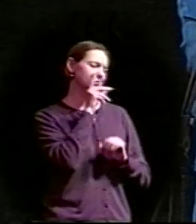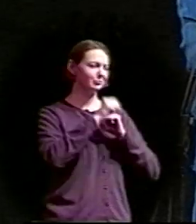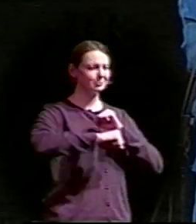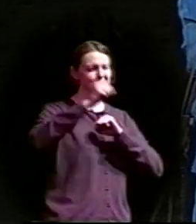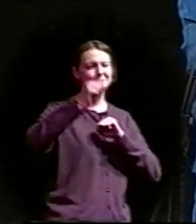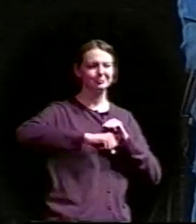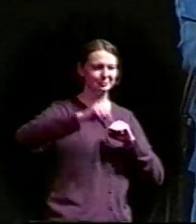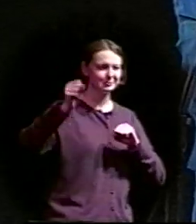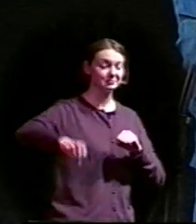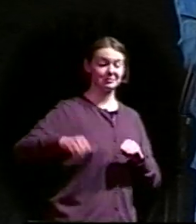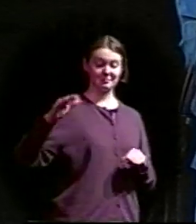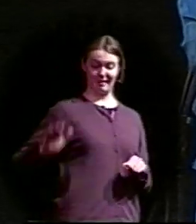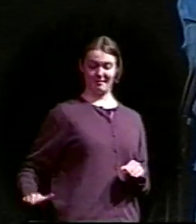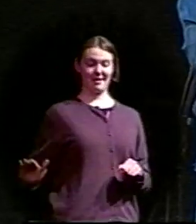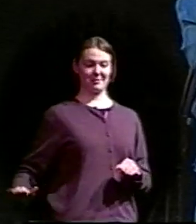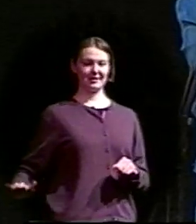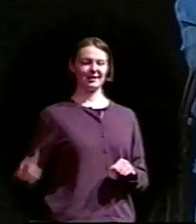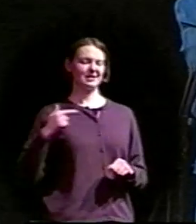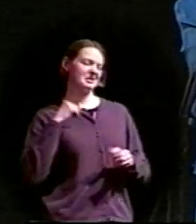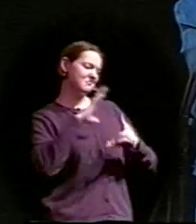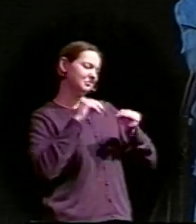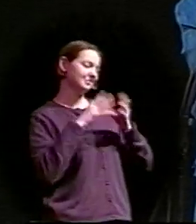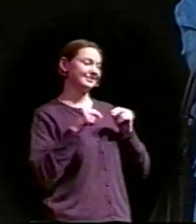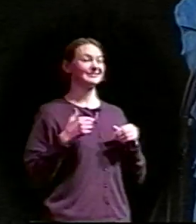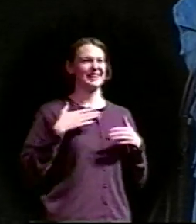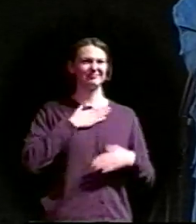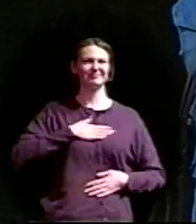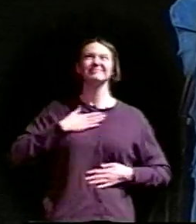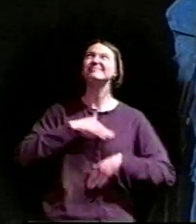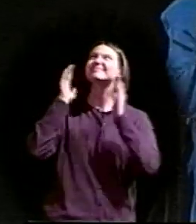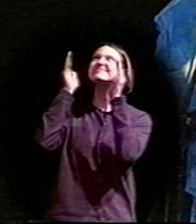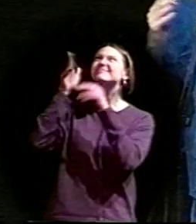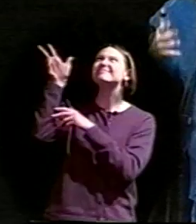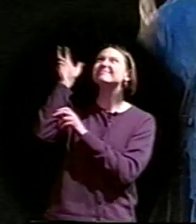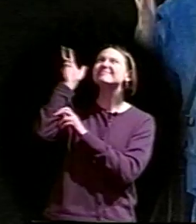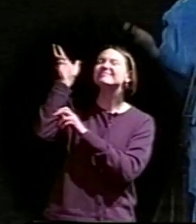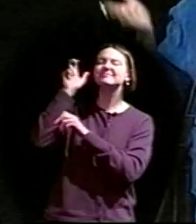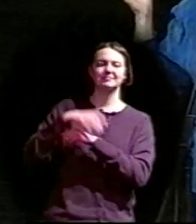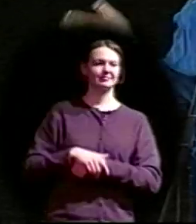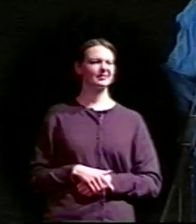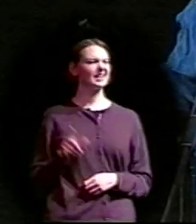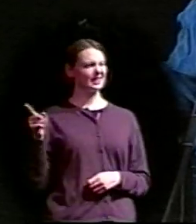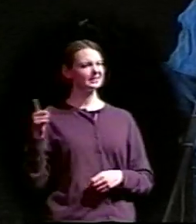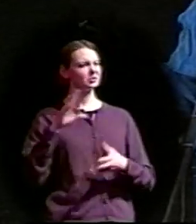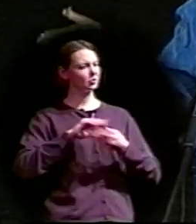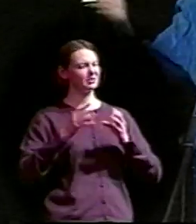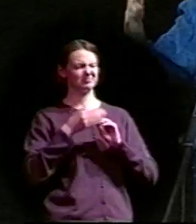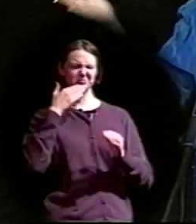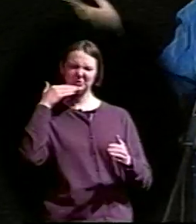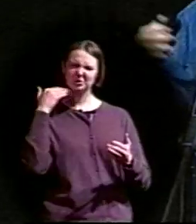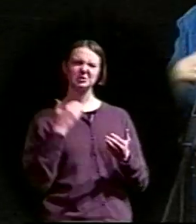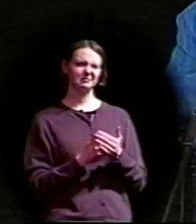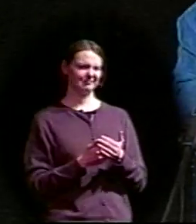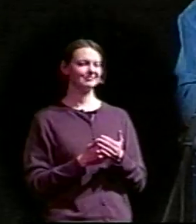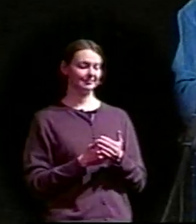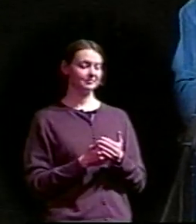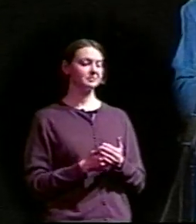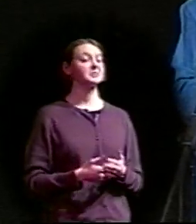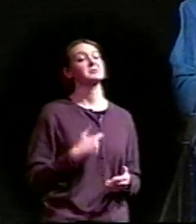loved to tell stories, and I liked to listen to them, so I got to hear a lot of good stories. And he always had just the right story. So when I was that teenager going through my